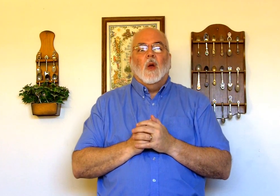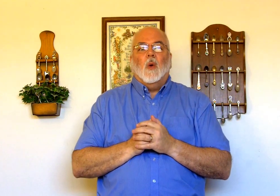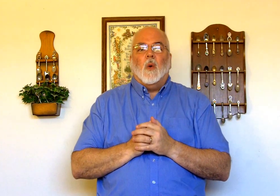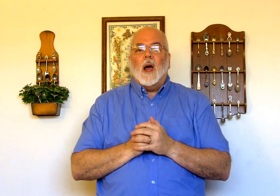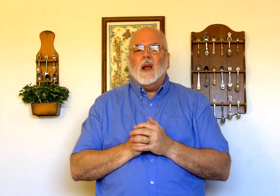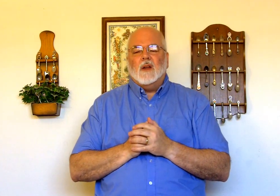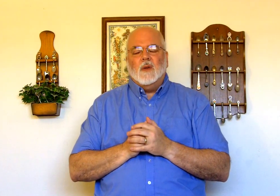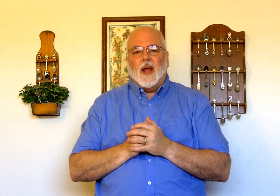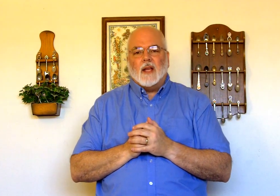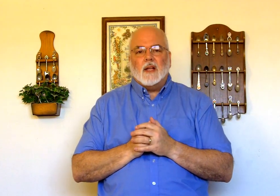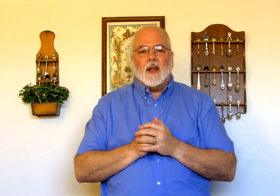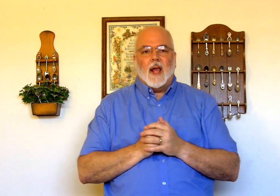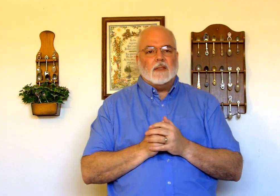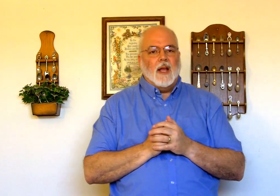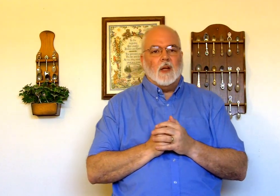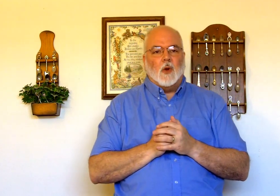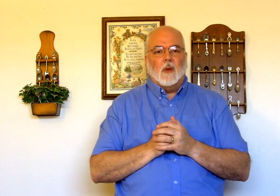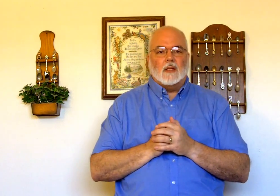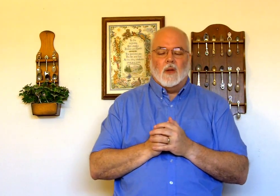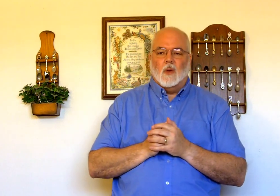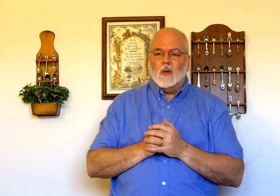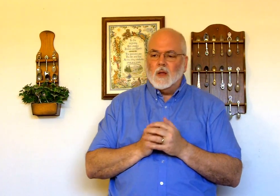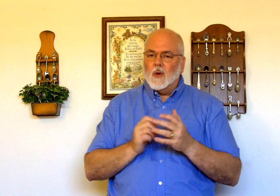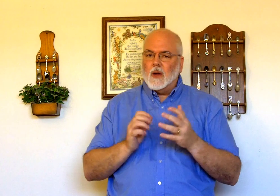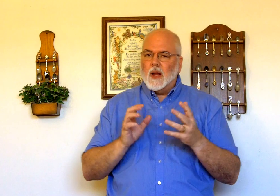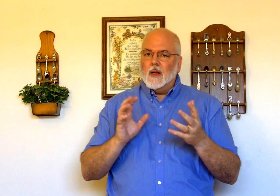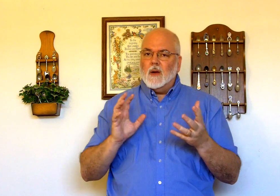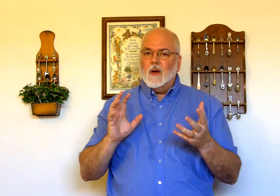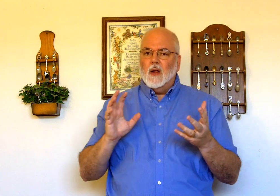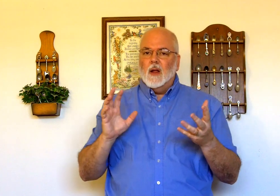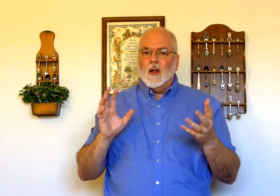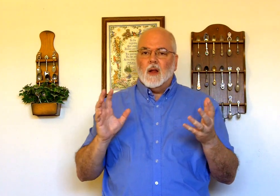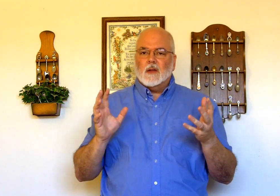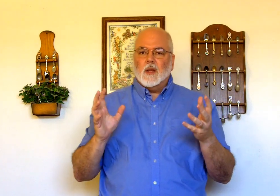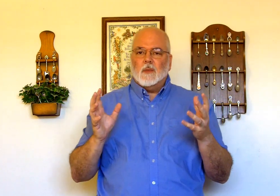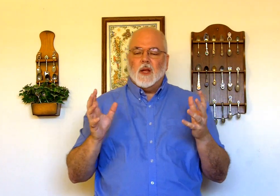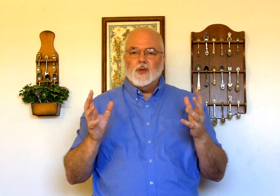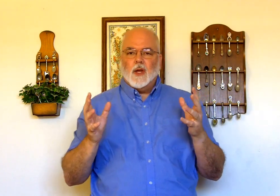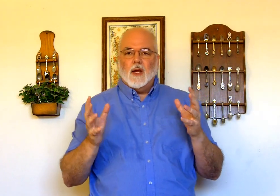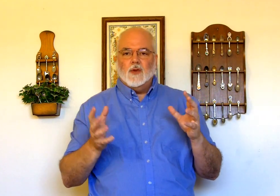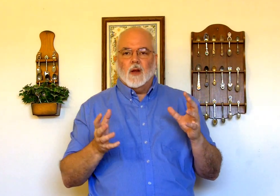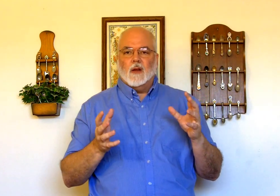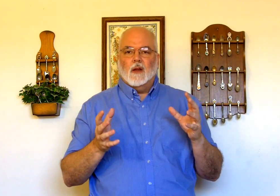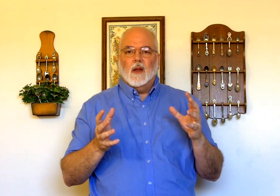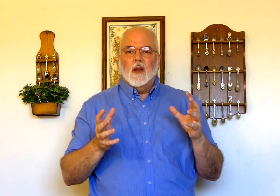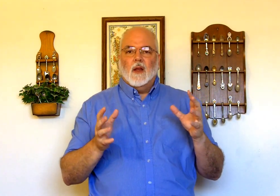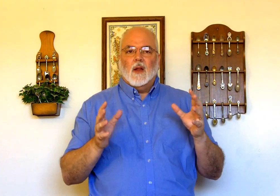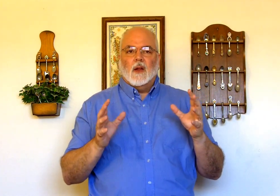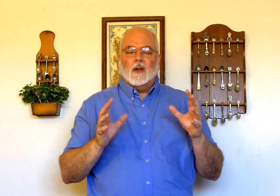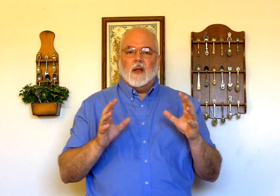Why are you death cast down my soul? So when I hear something is changing. David